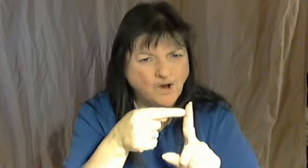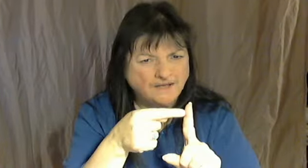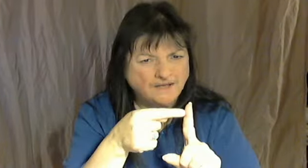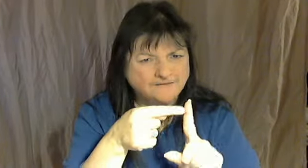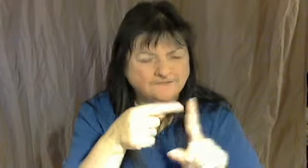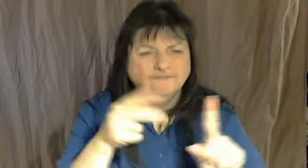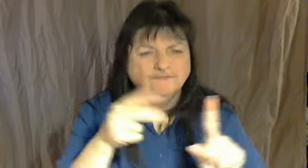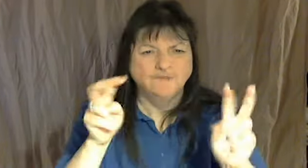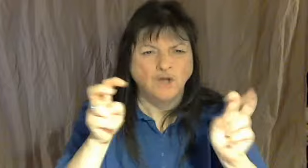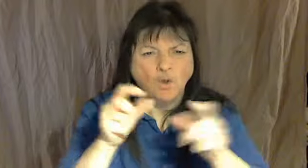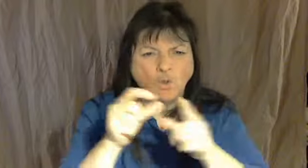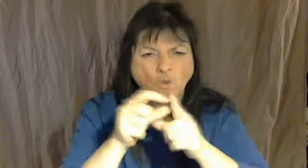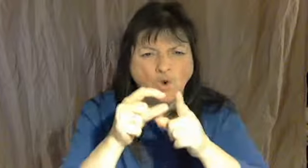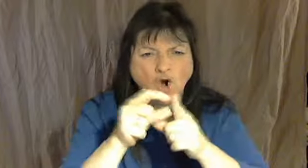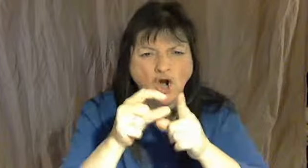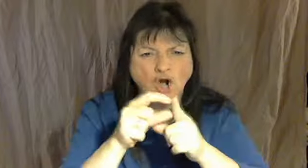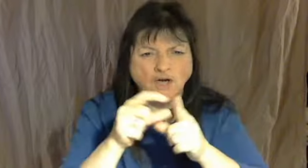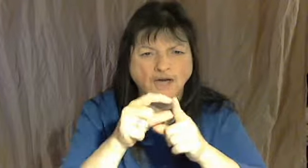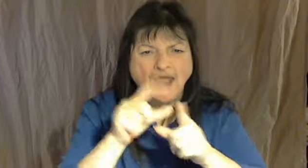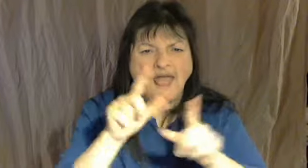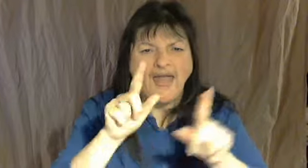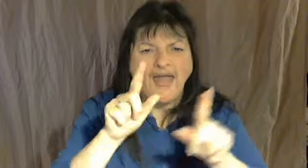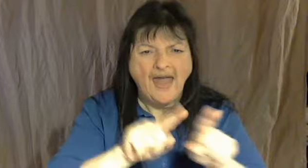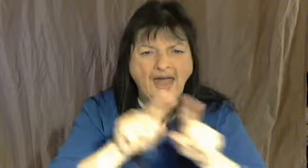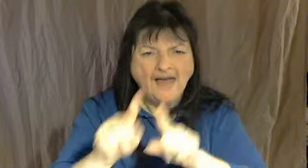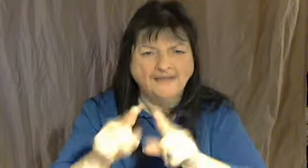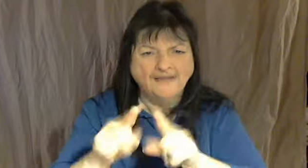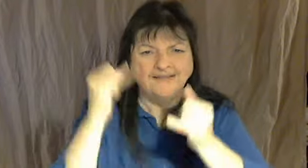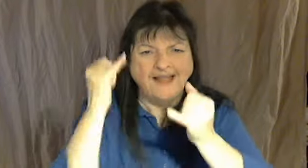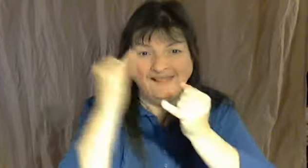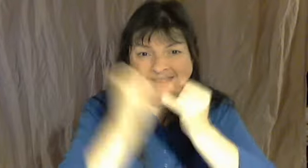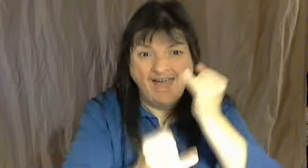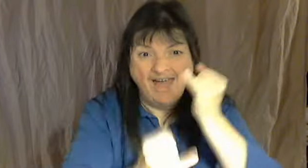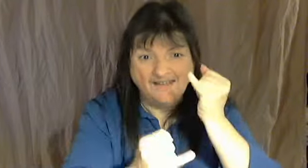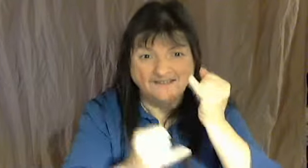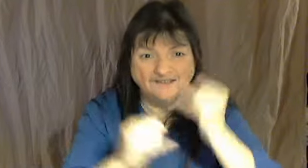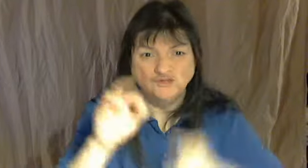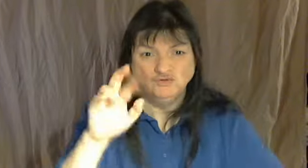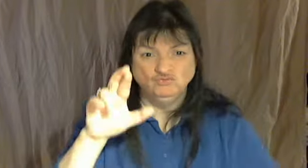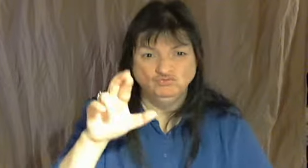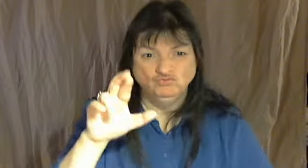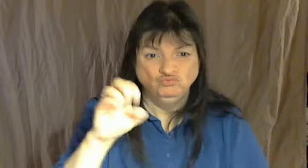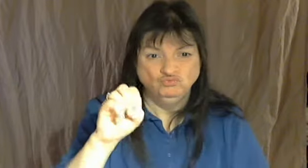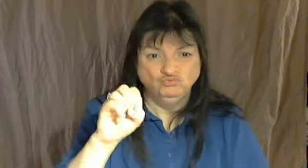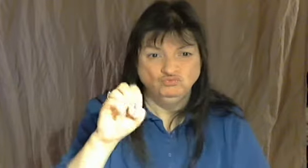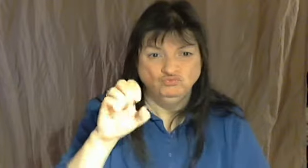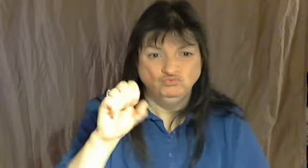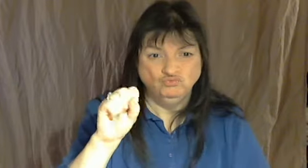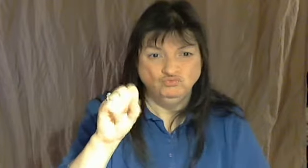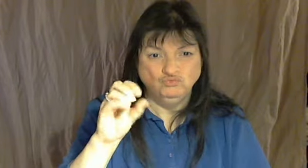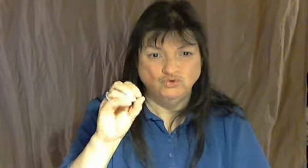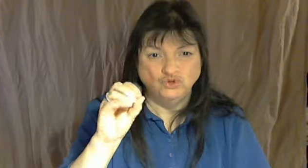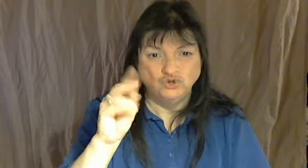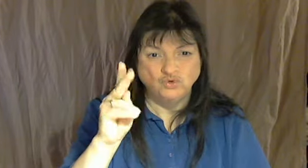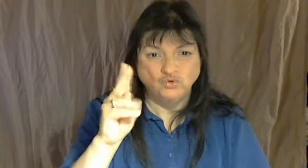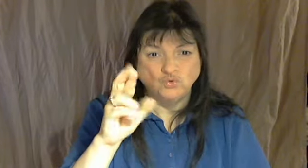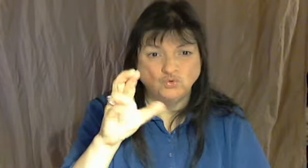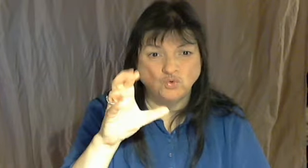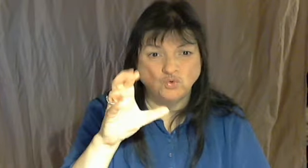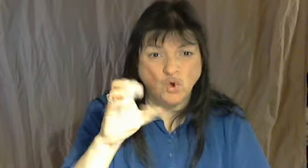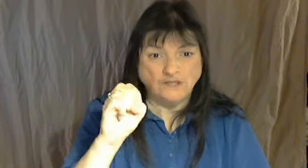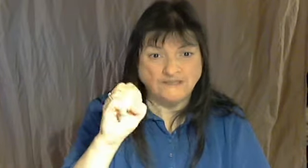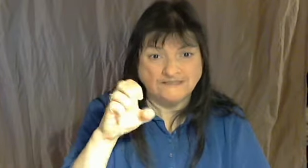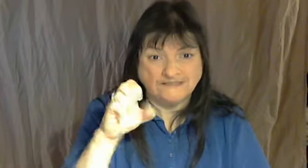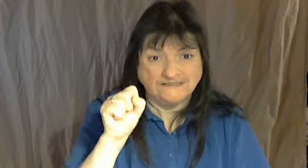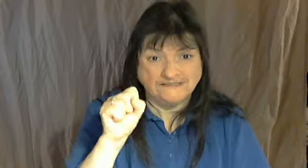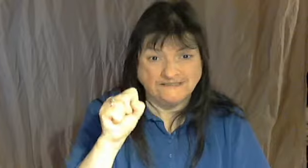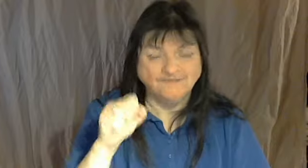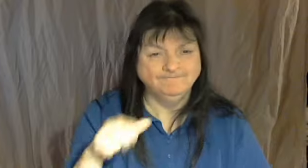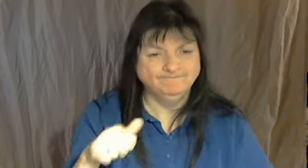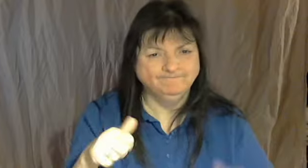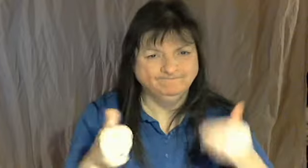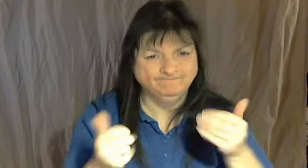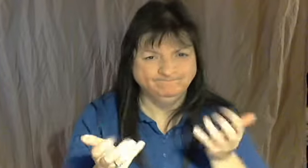But we excellently know that they had... From what was... Yeah, that's exactly right. Absolutely.